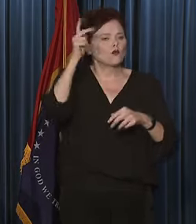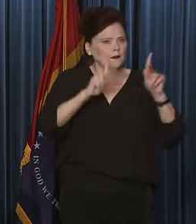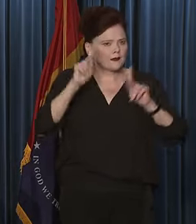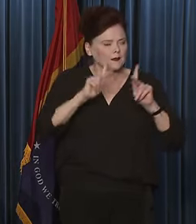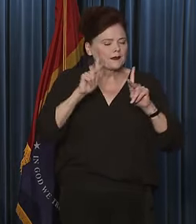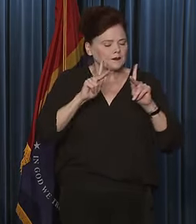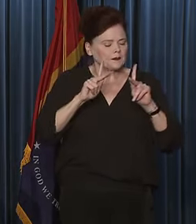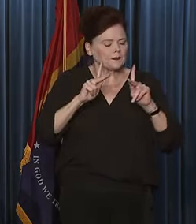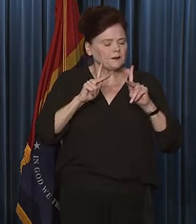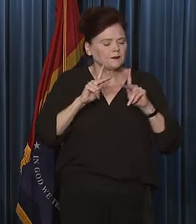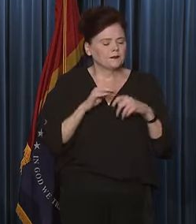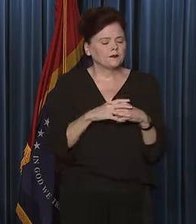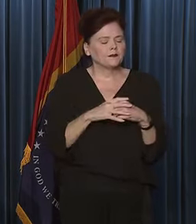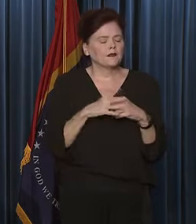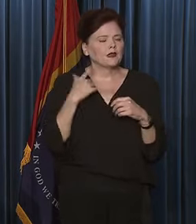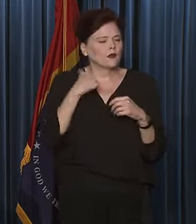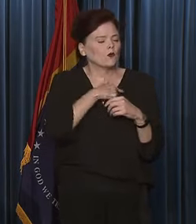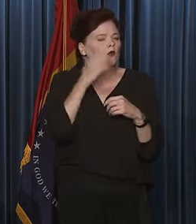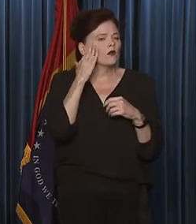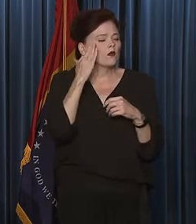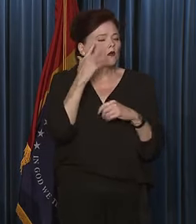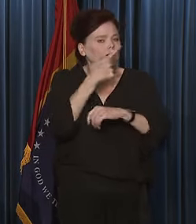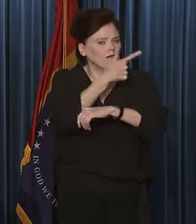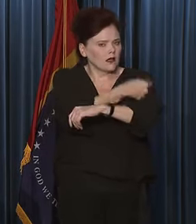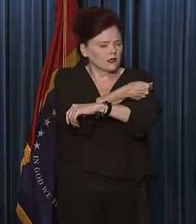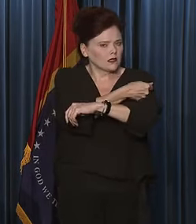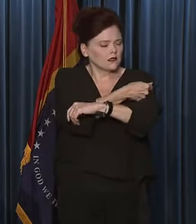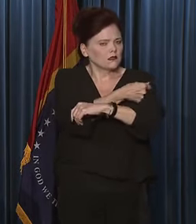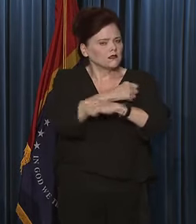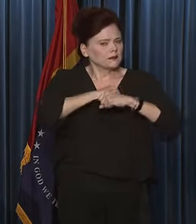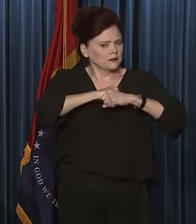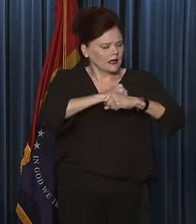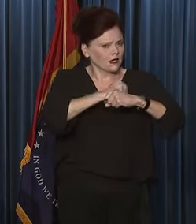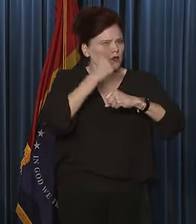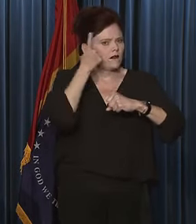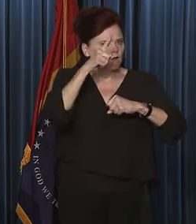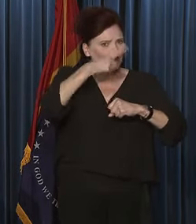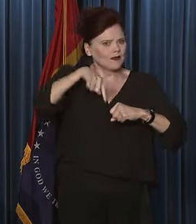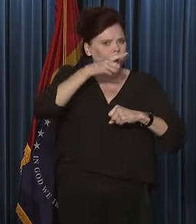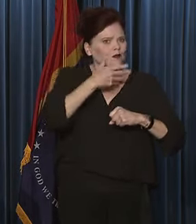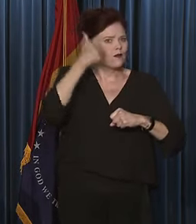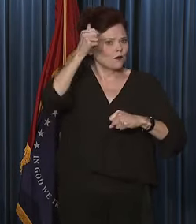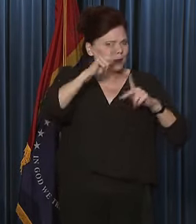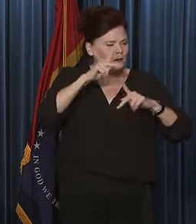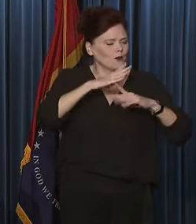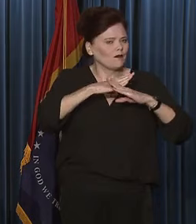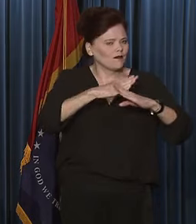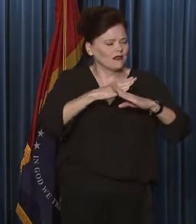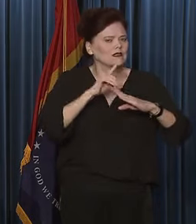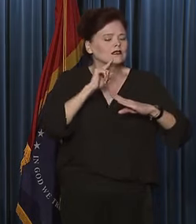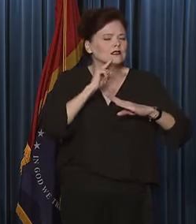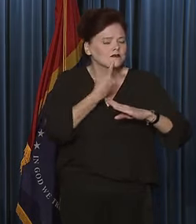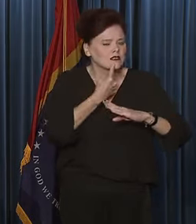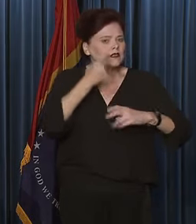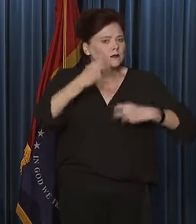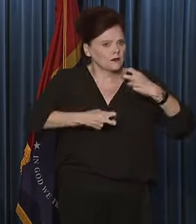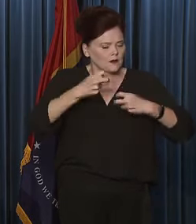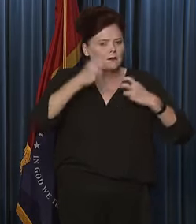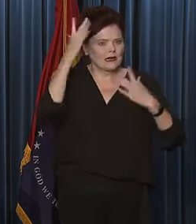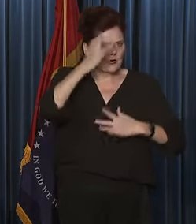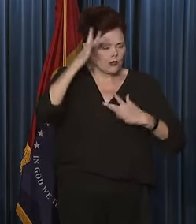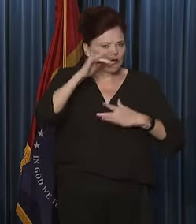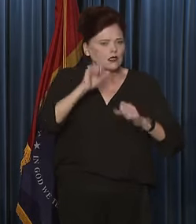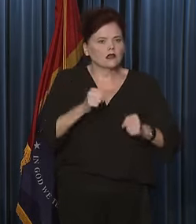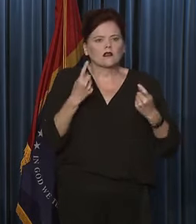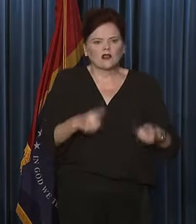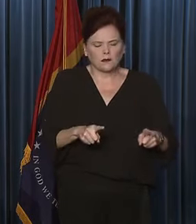and we do know that the vaccine is very protective for these folks at preventing the severe complications and illness that